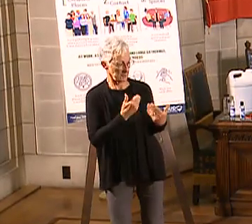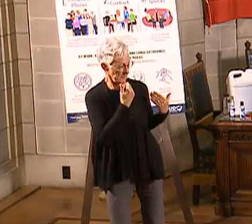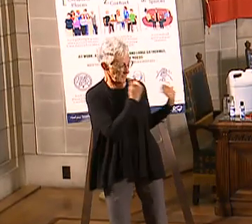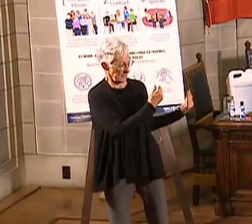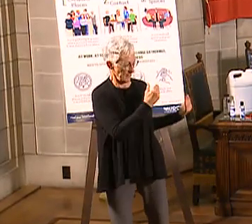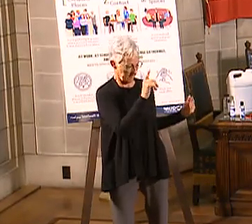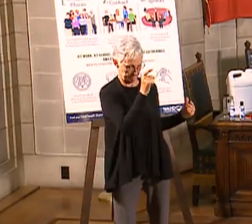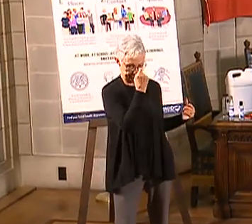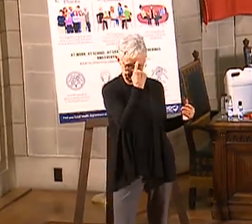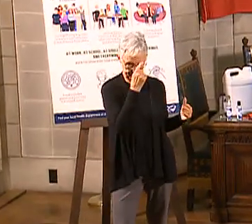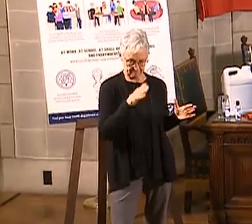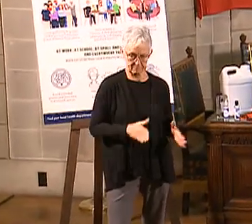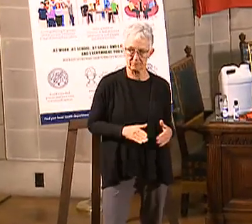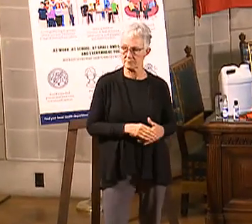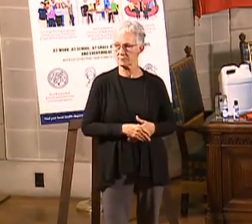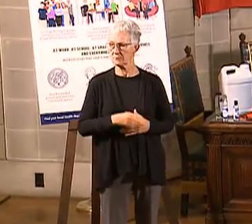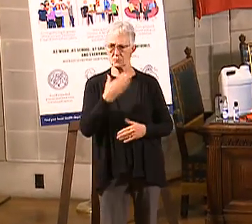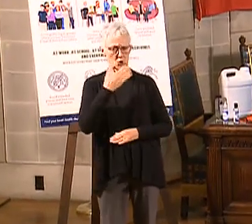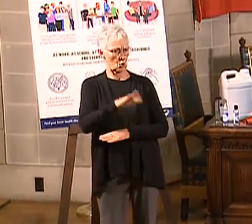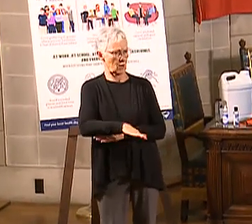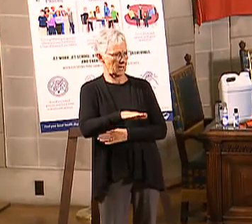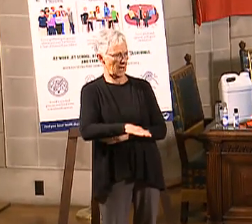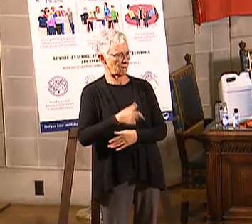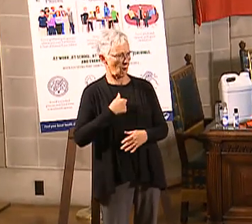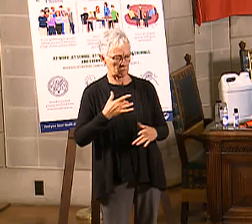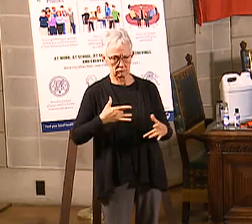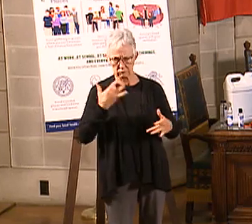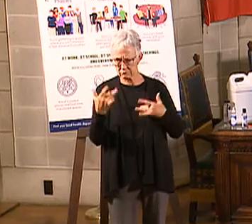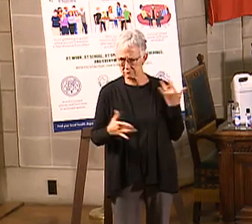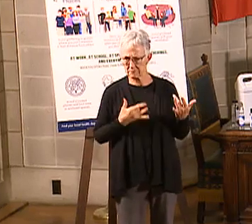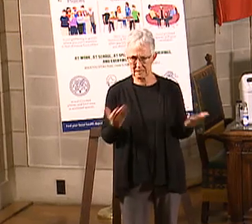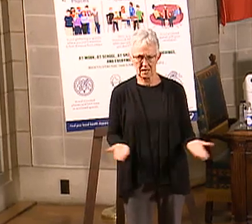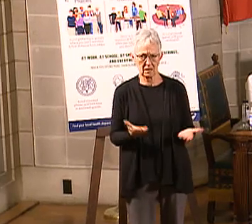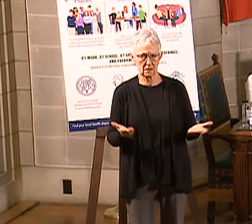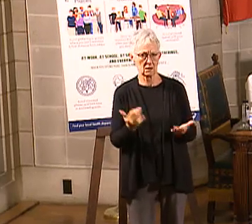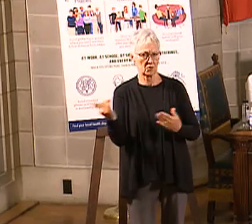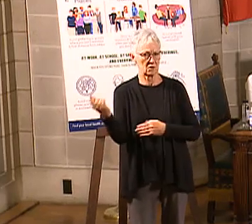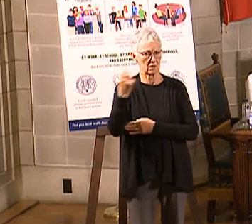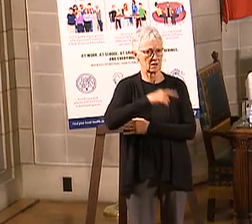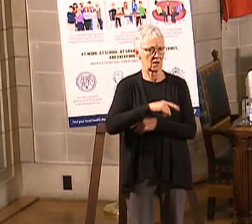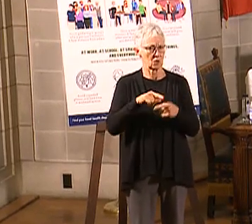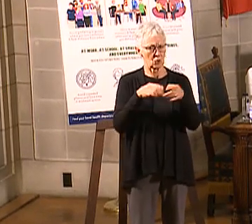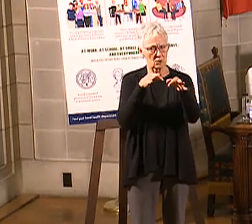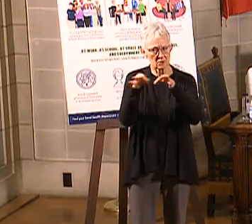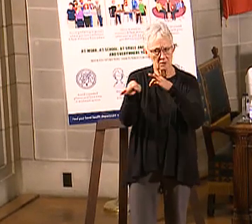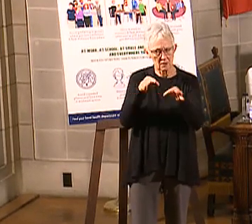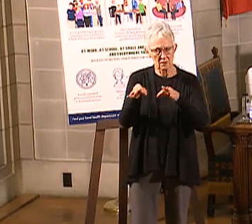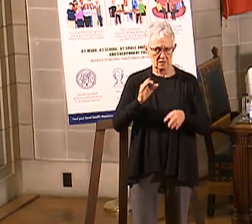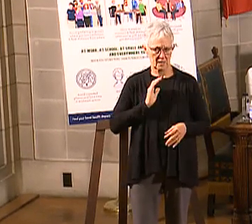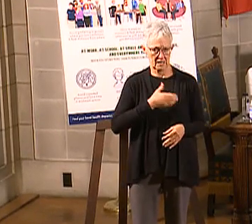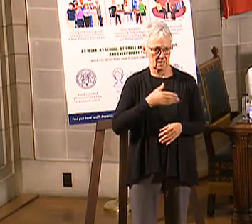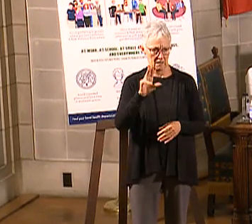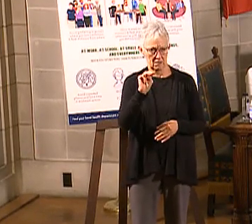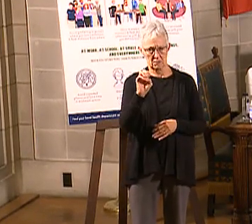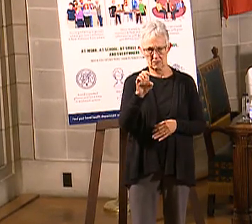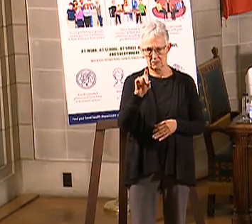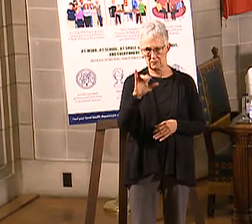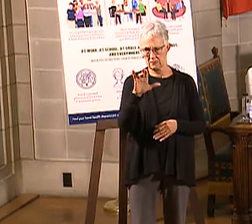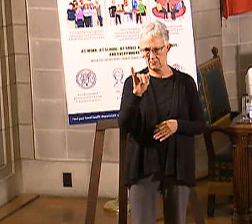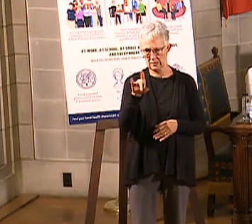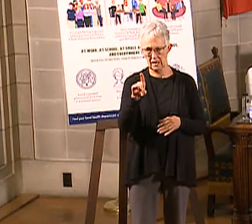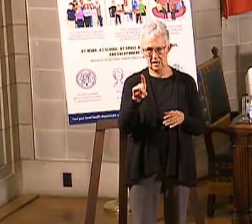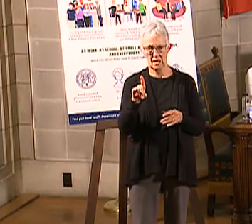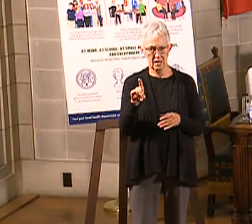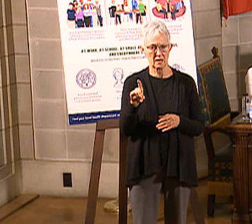Good afternoon to everyone, and I am so excited to be here to talk about our Medicaid expansion program, Heritage